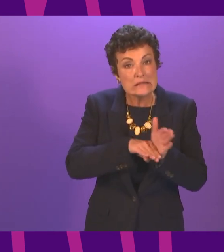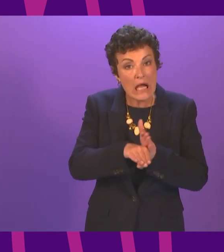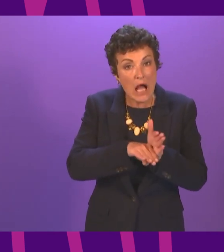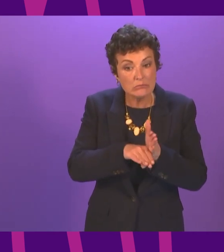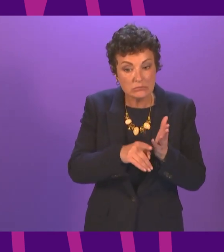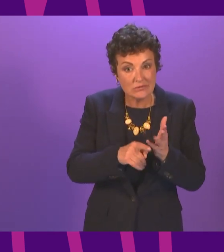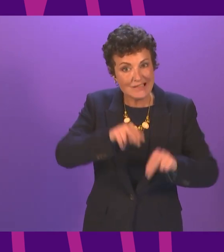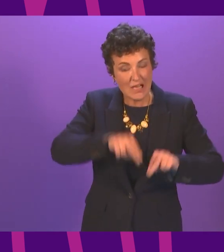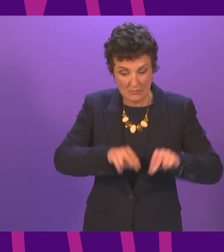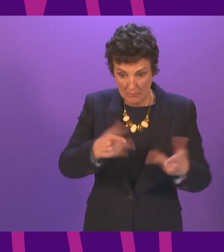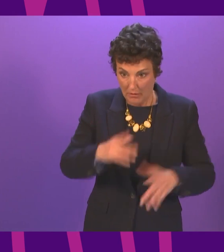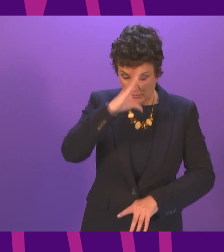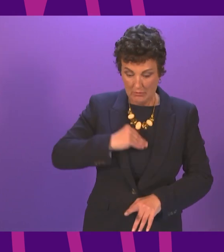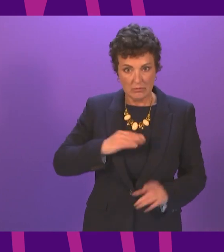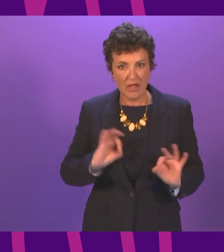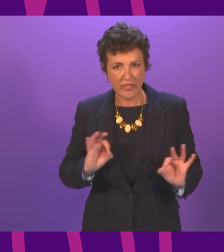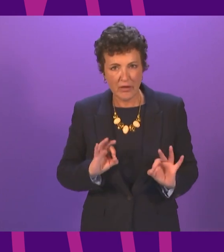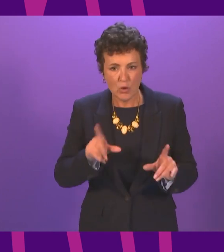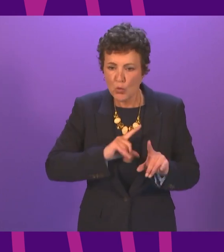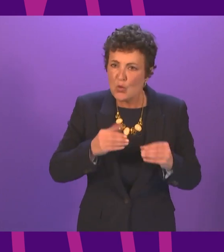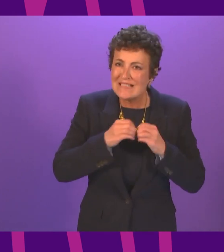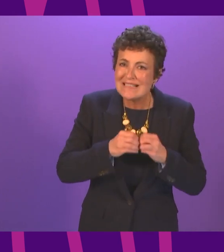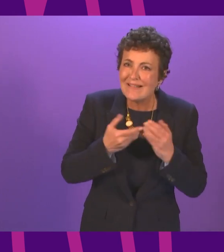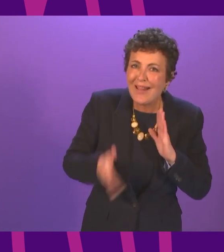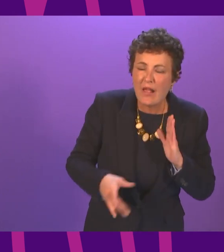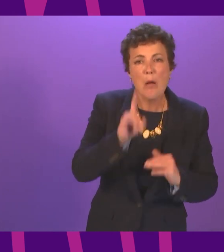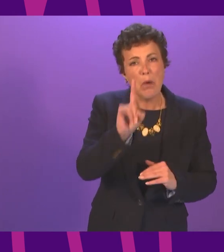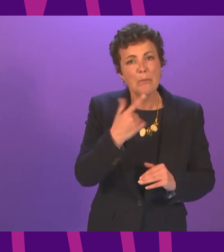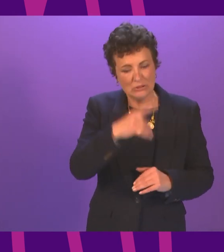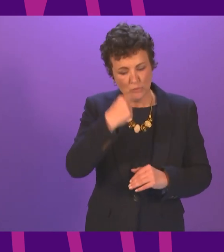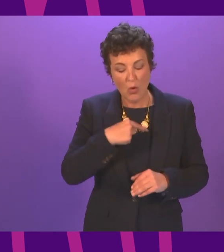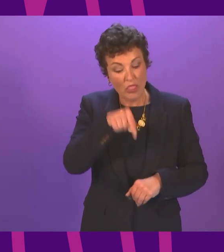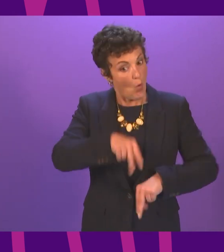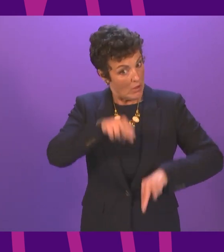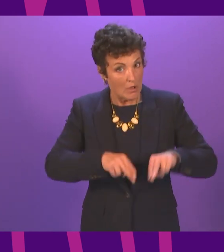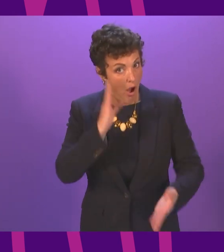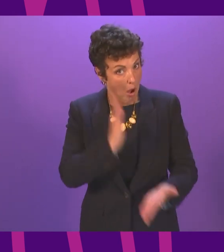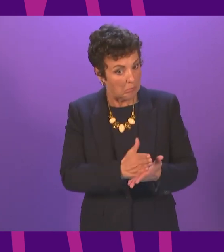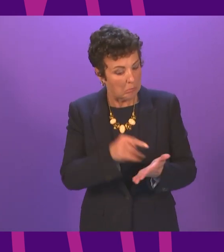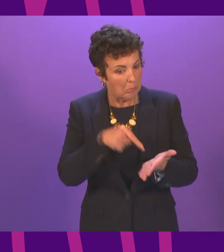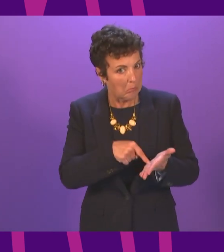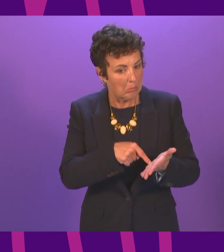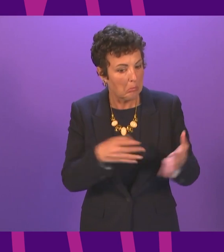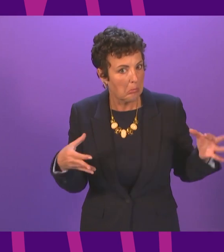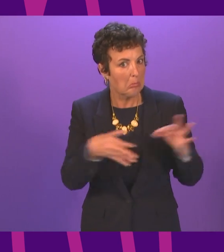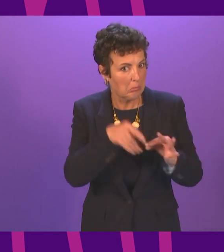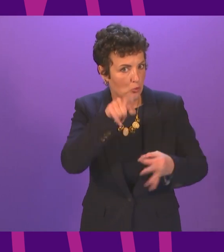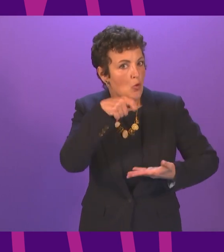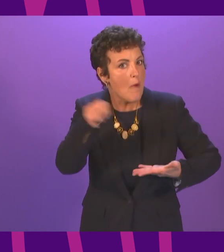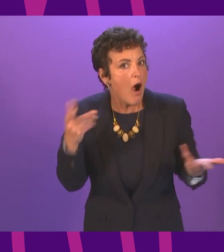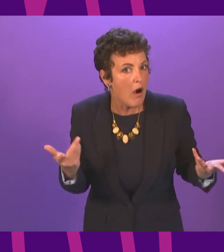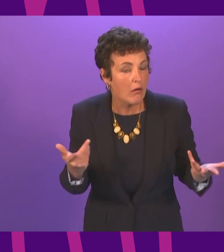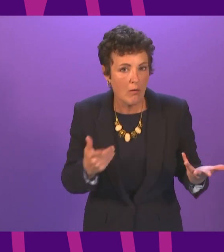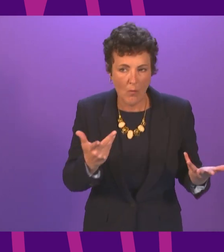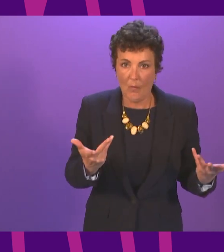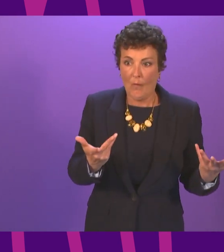forward notice having been provided and no study leave, but having been told that these assessments will count towards their final grades. And this has